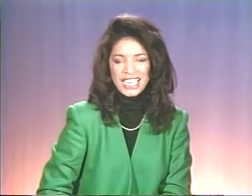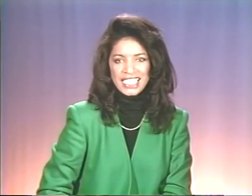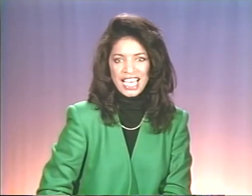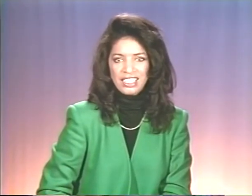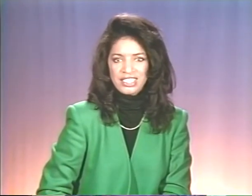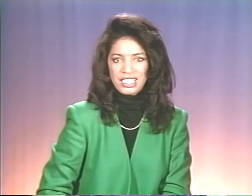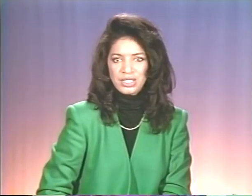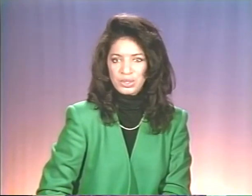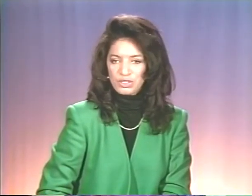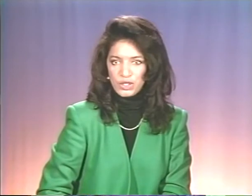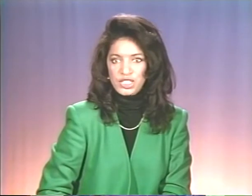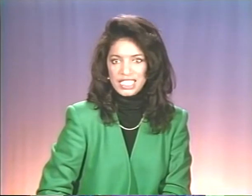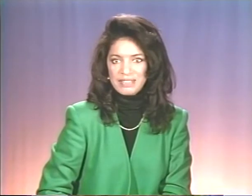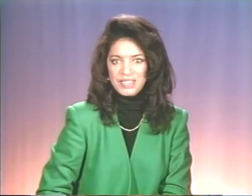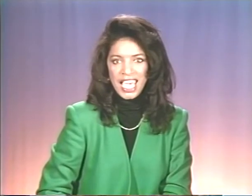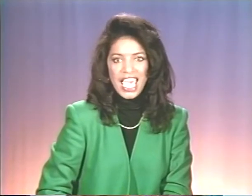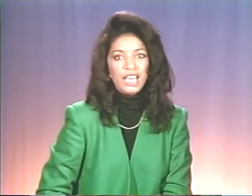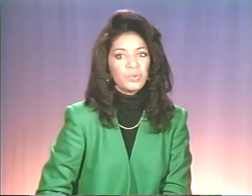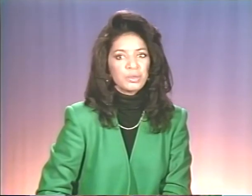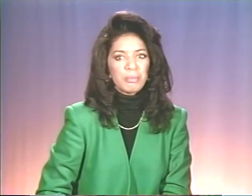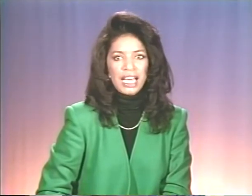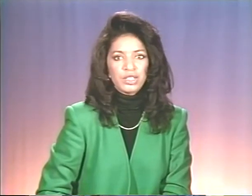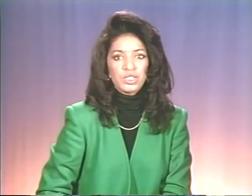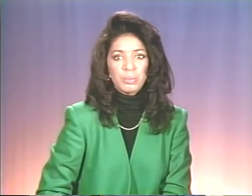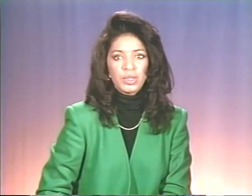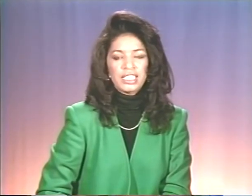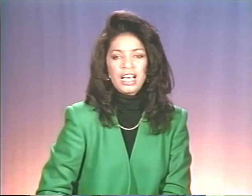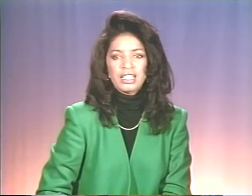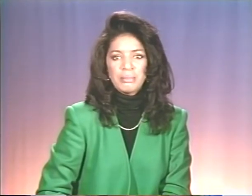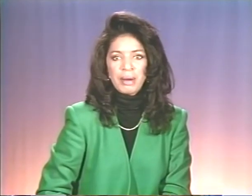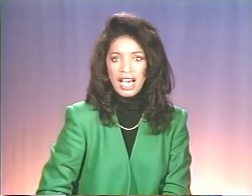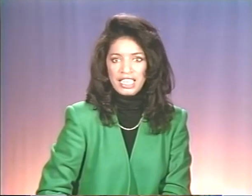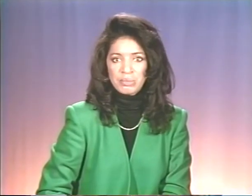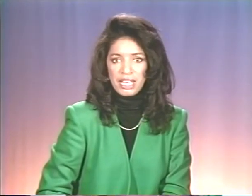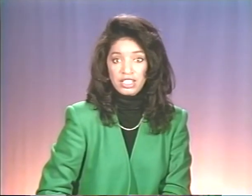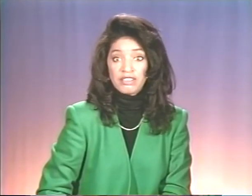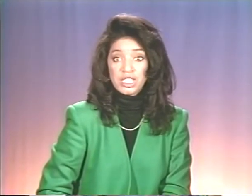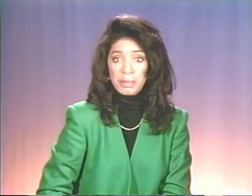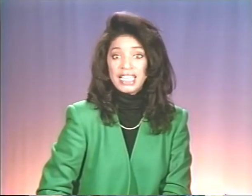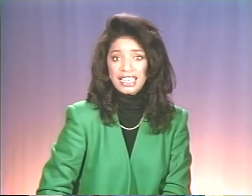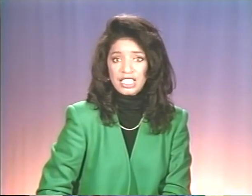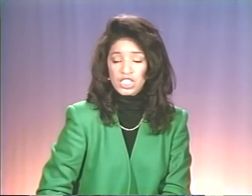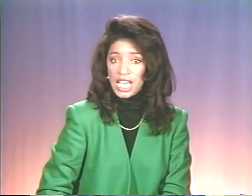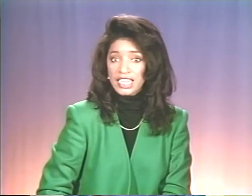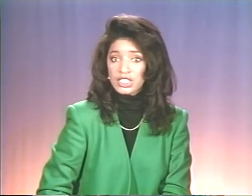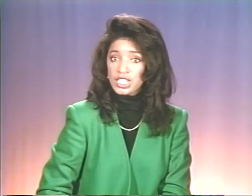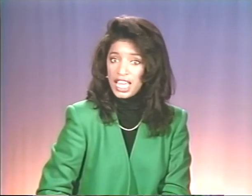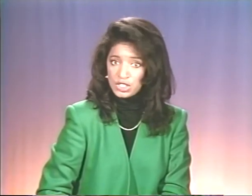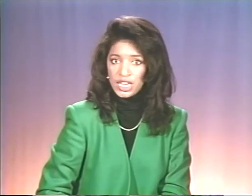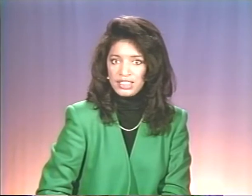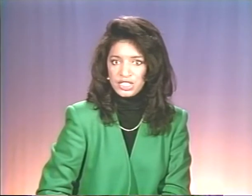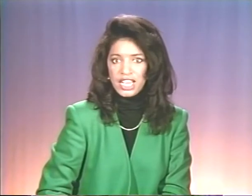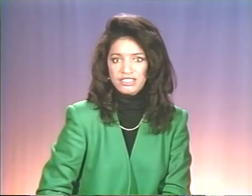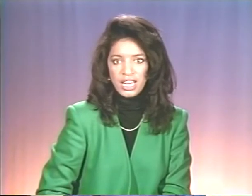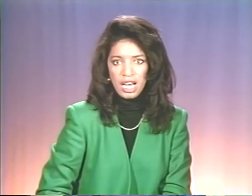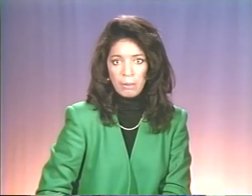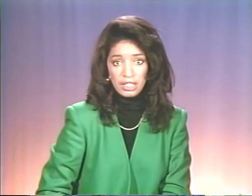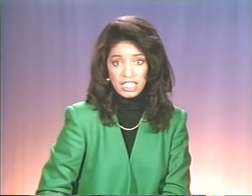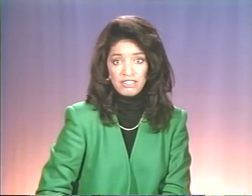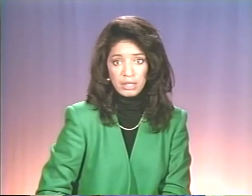Gallaudet University. Edward Minor supported a combined method of speaking and signing to educate the deaf, a belief that